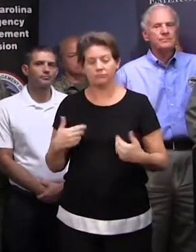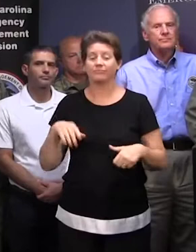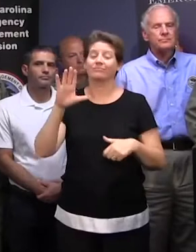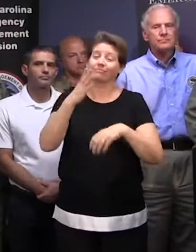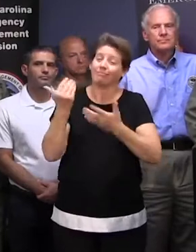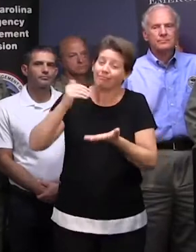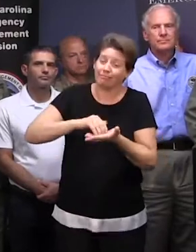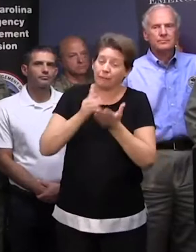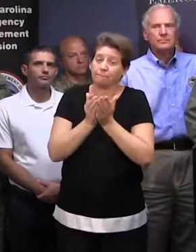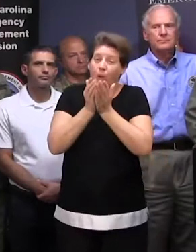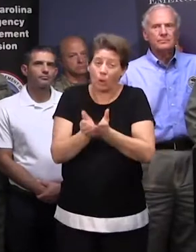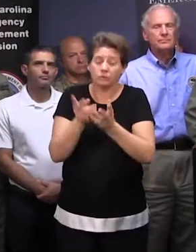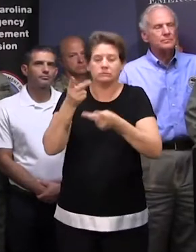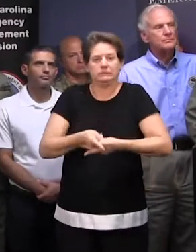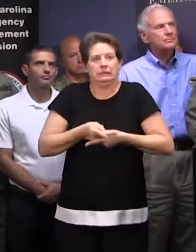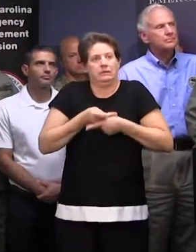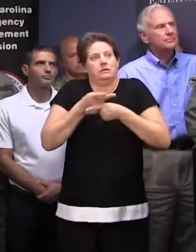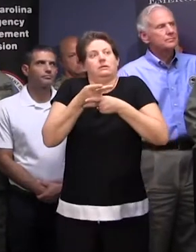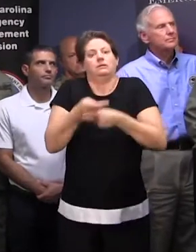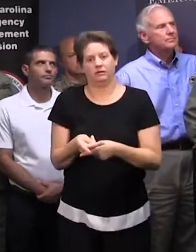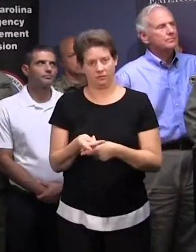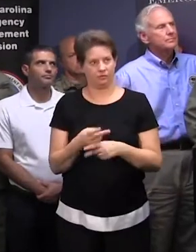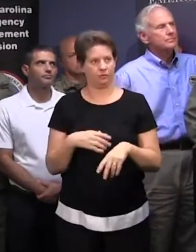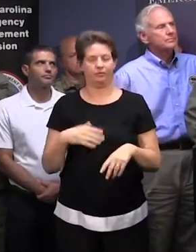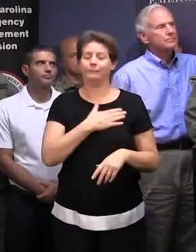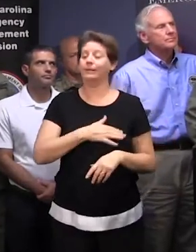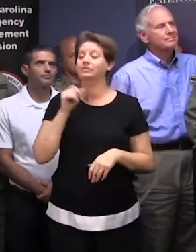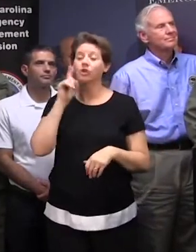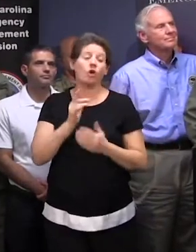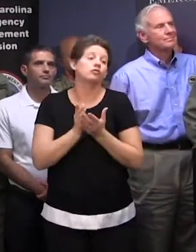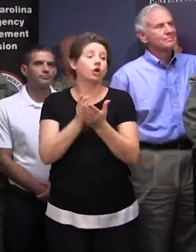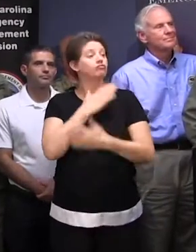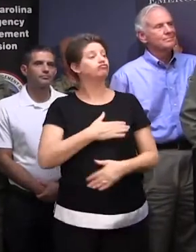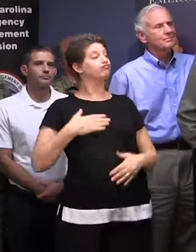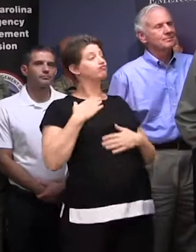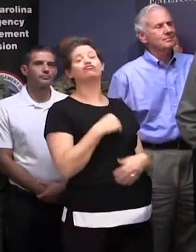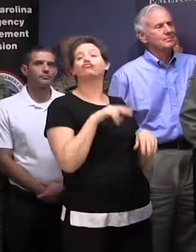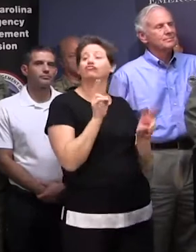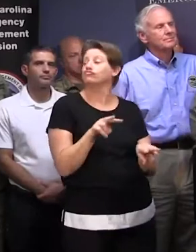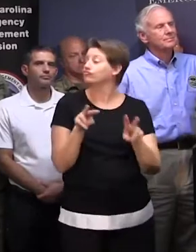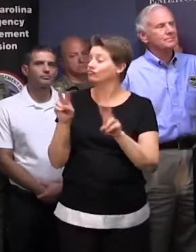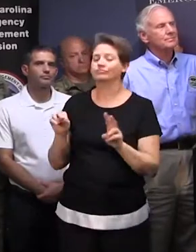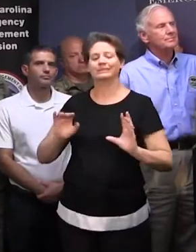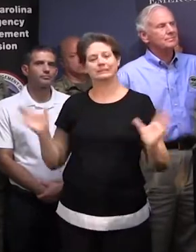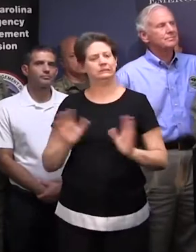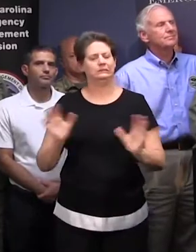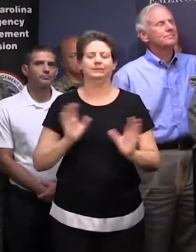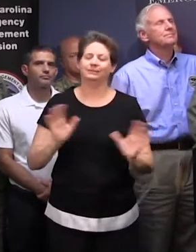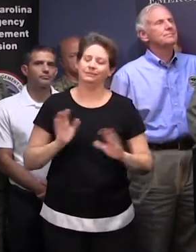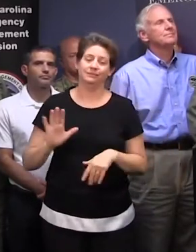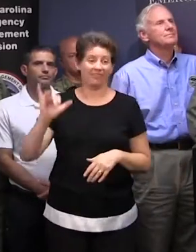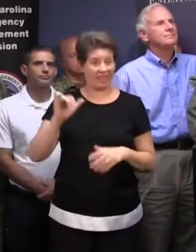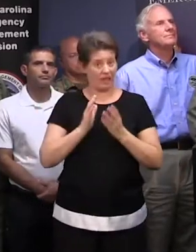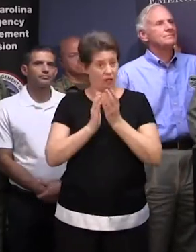to be careful on the water. Once again, please don't sightsee. Please don't go out just to look at the flood because your boating